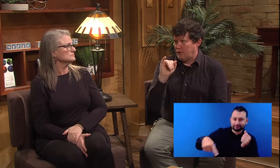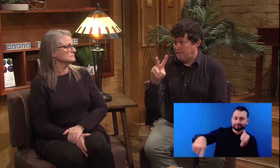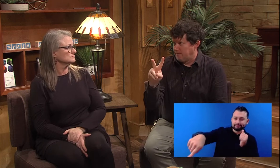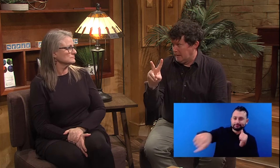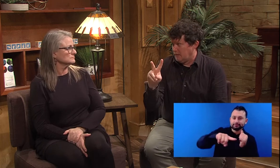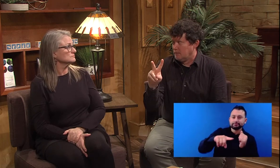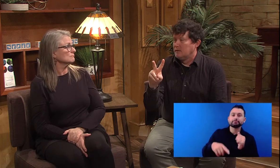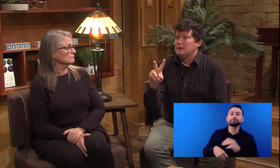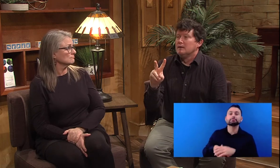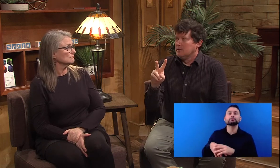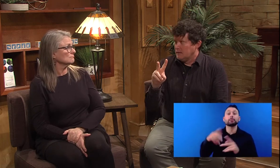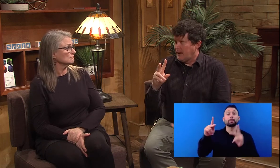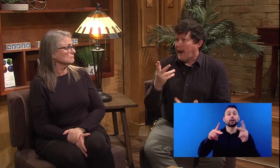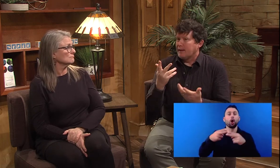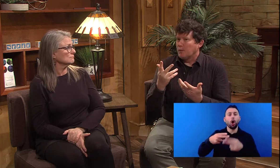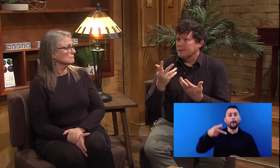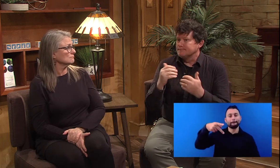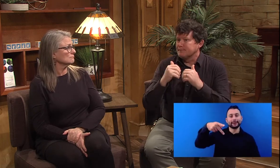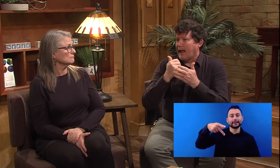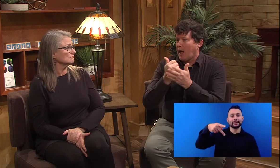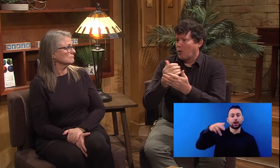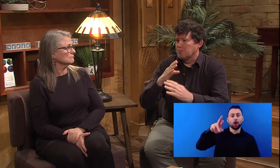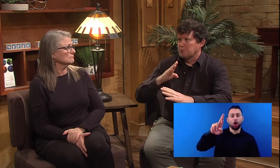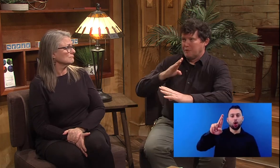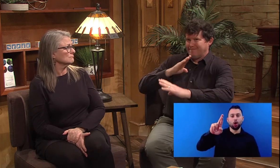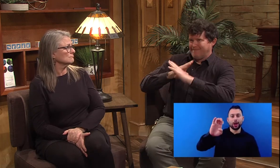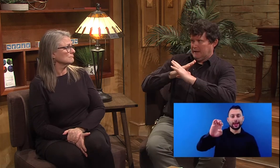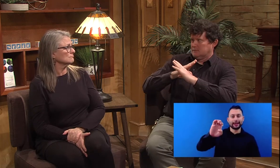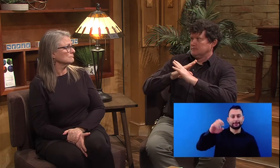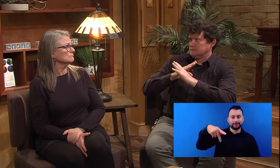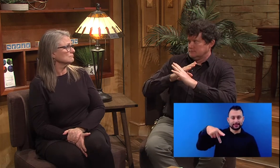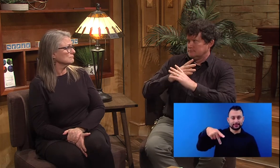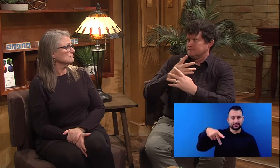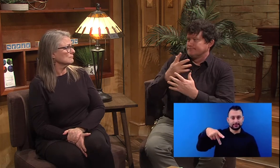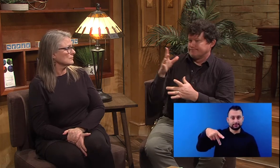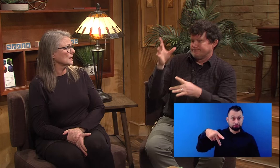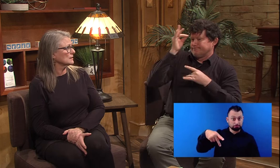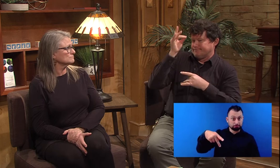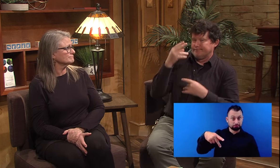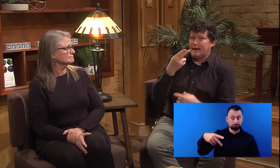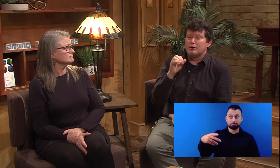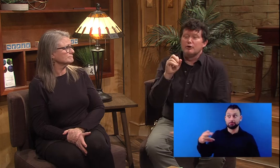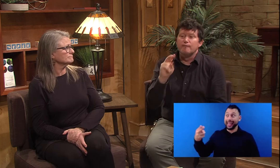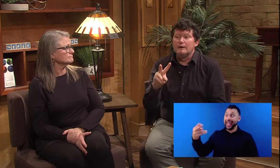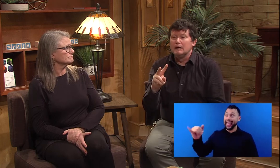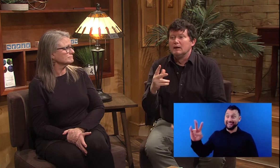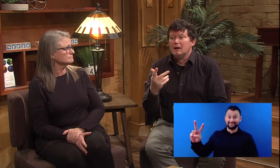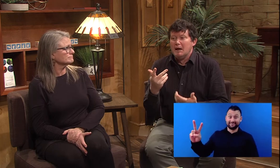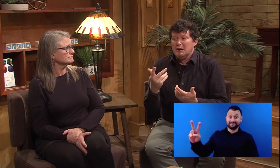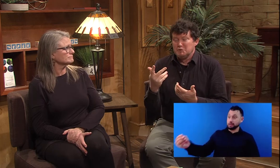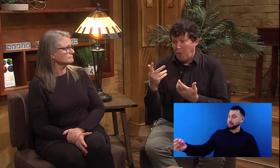without HIV. Um, but it would help prevent them from getting HIV.